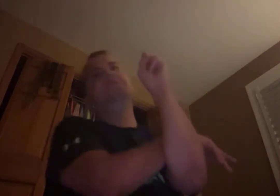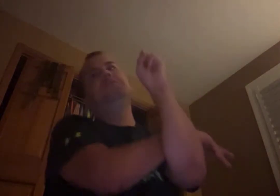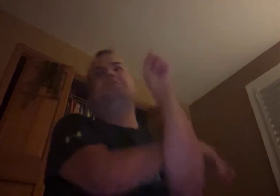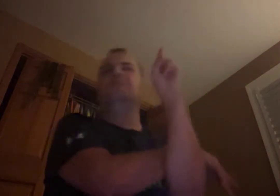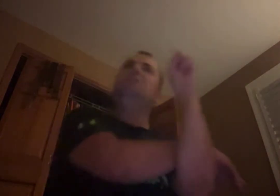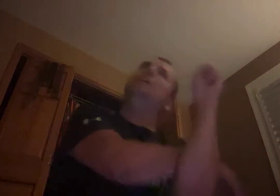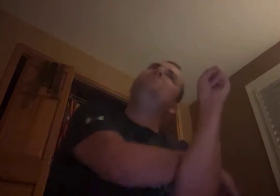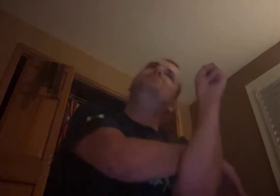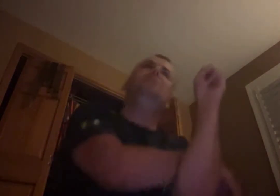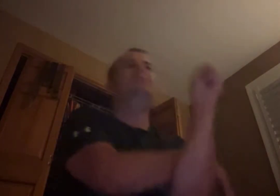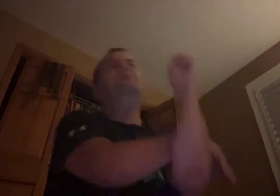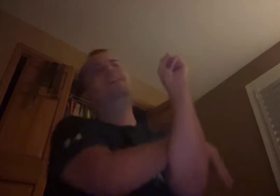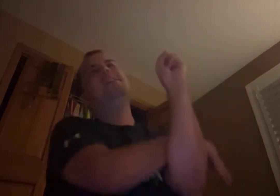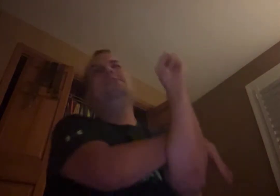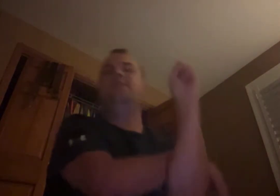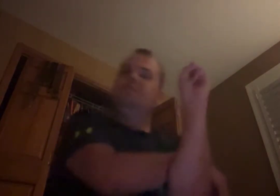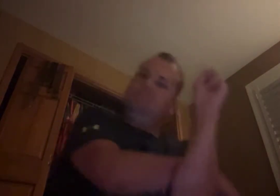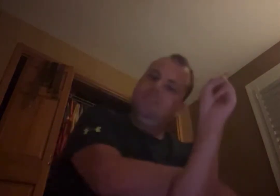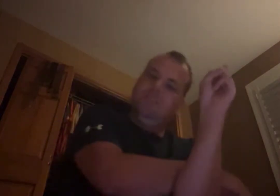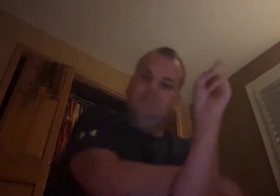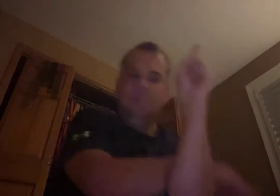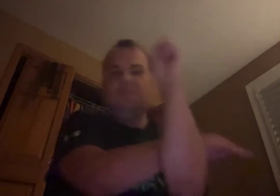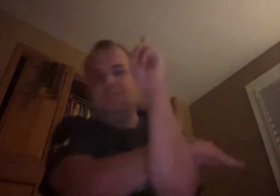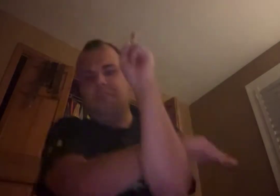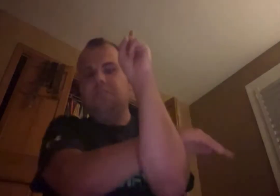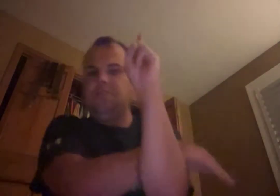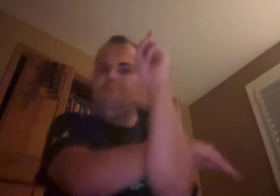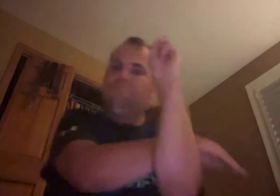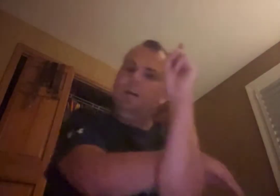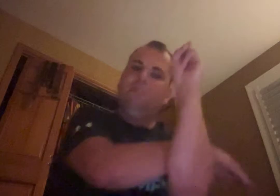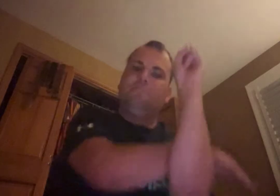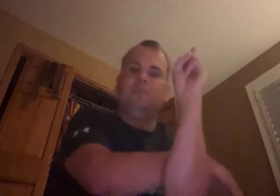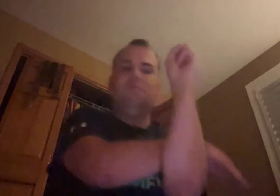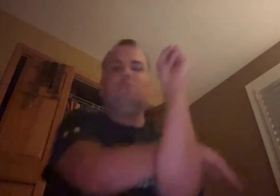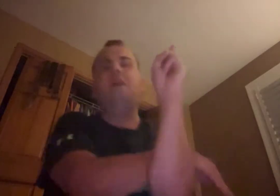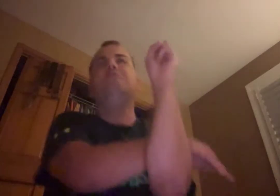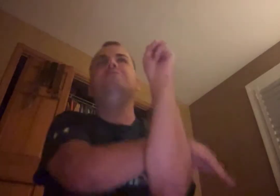chickadee, happy all day Chickadee, chickadee, float my wings